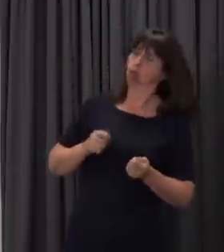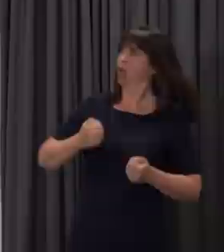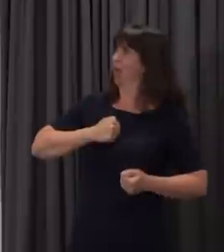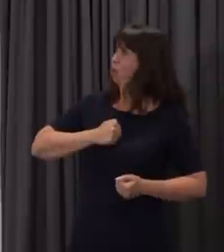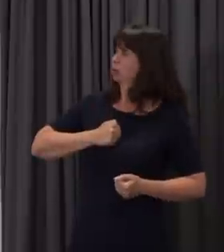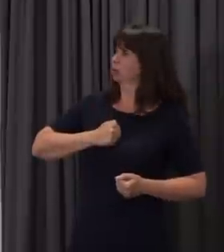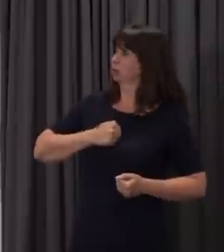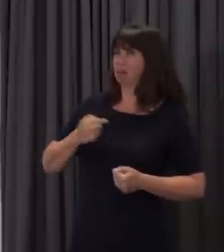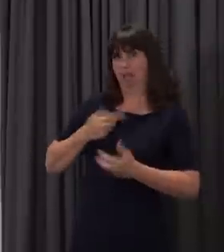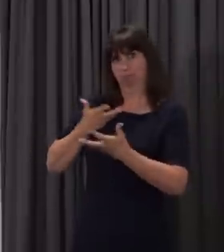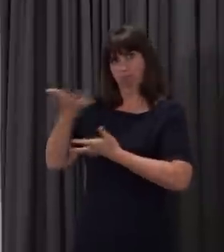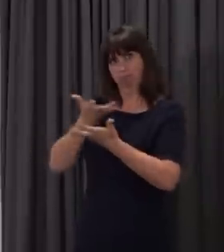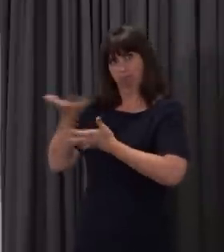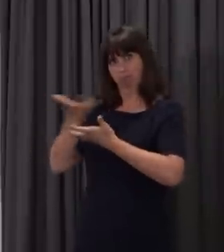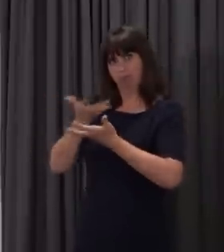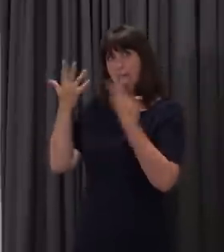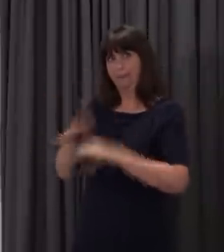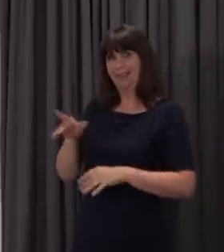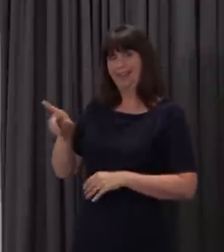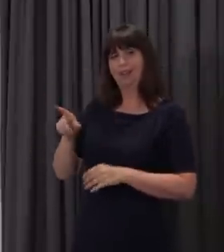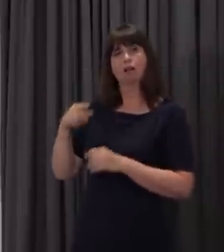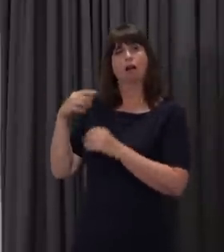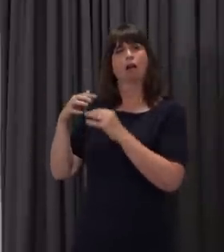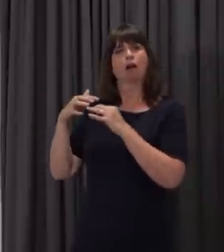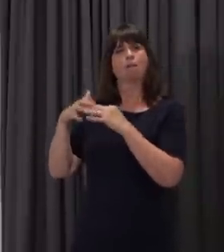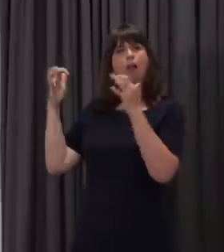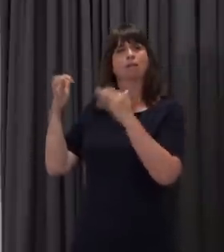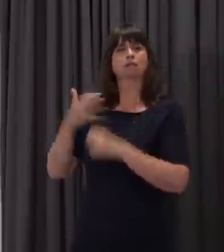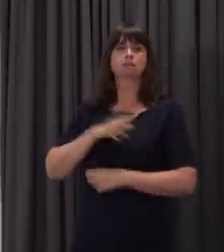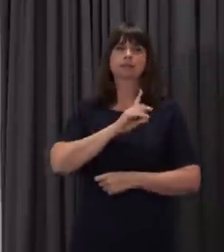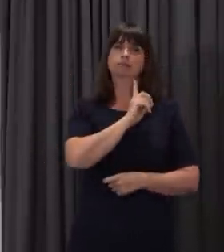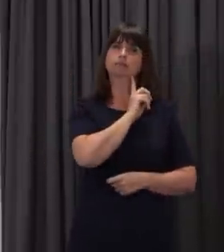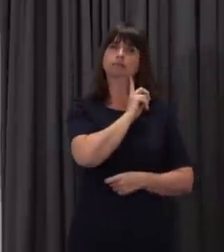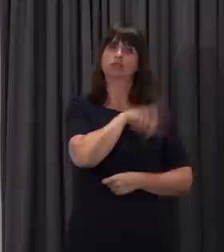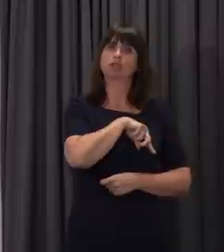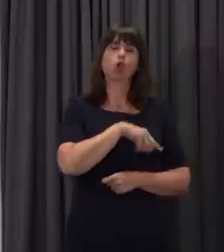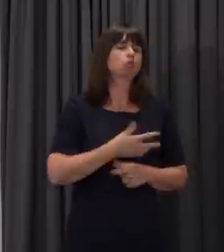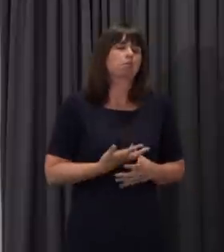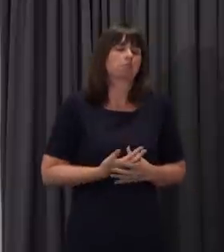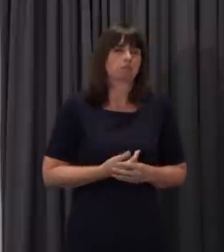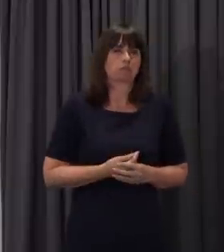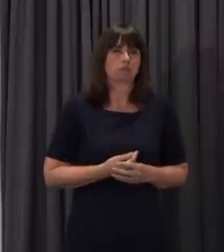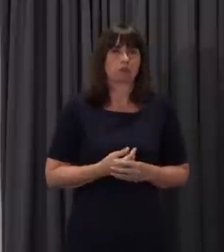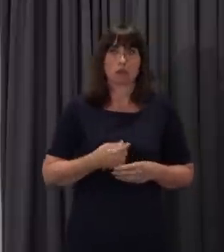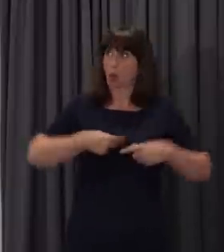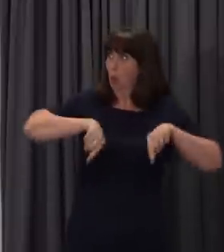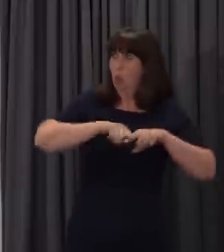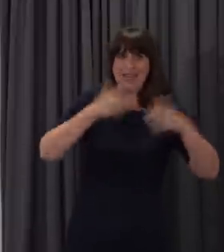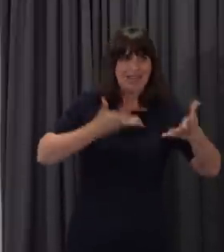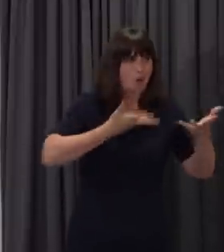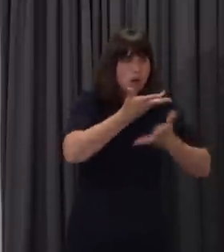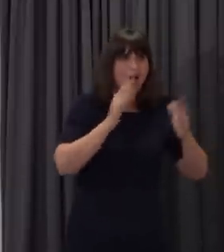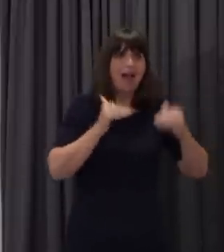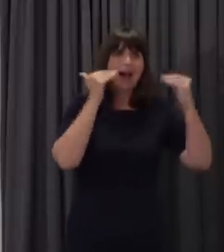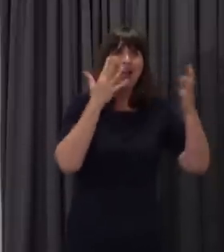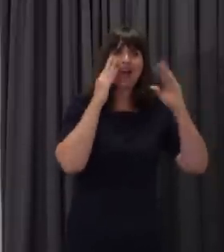Monday about this. Unfortunately, the Westminster government have ignored those concerns. We're consulting with our Higher Education